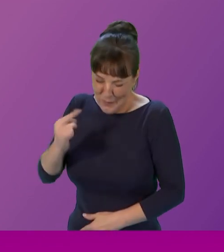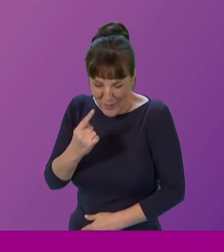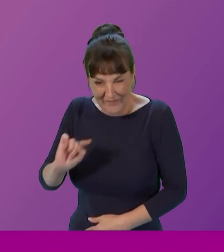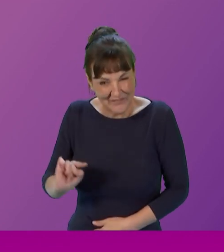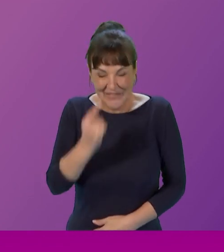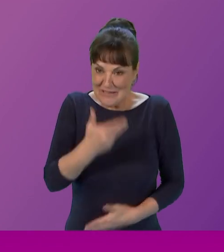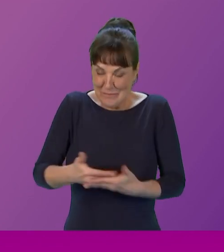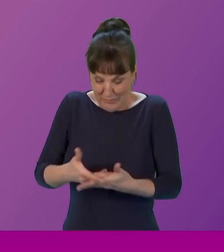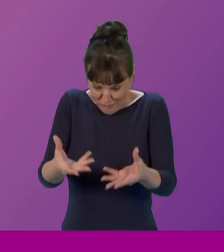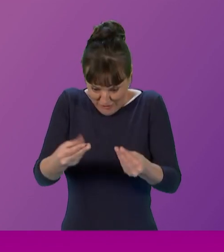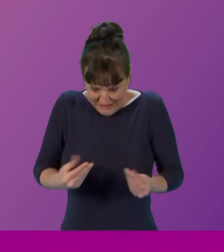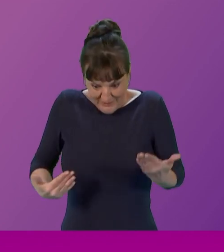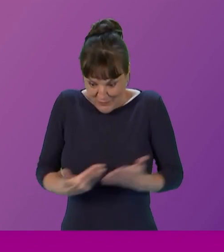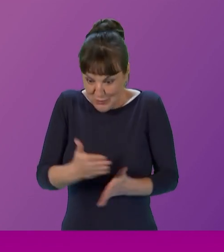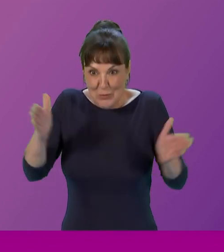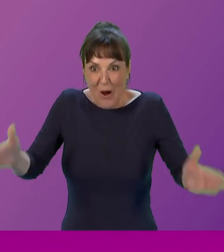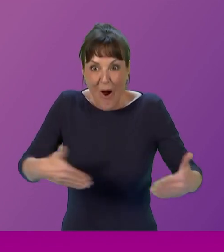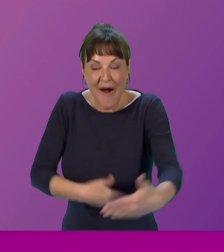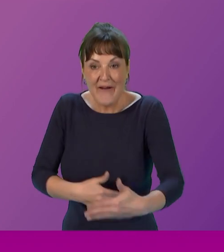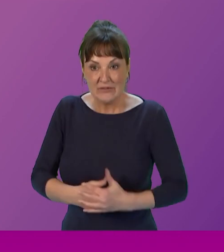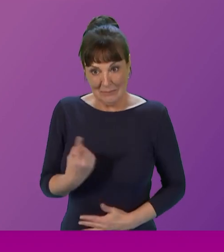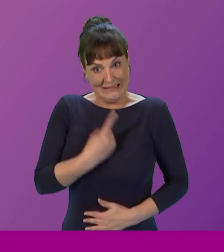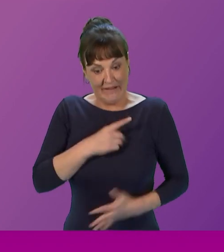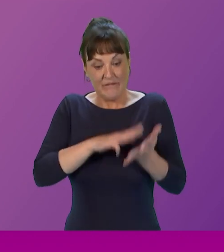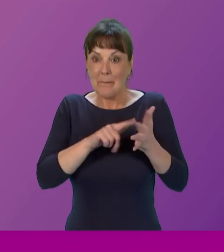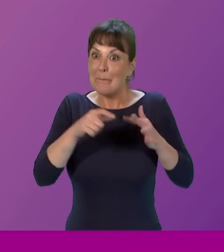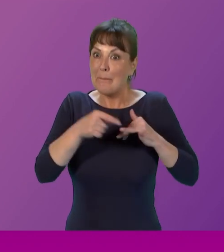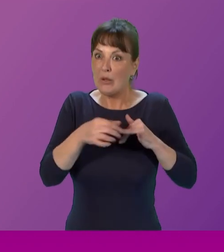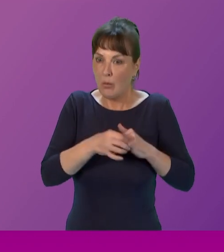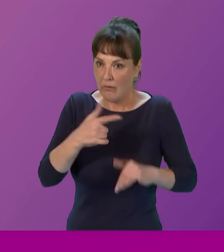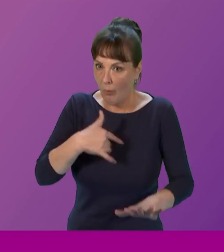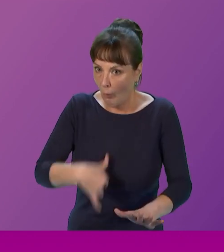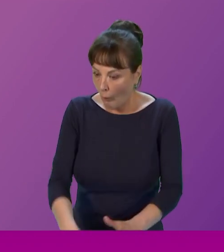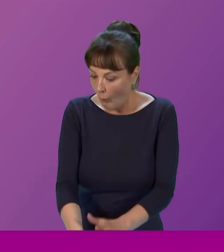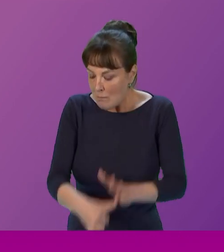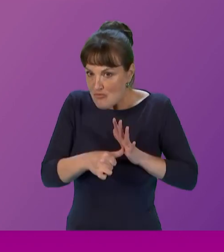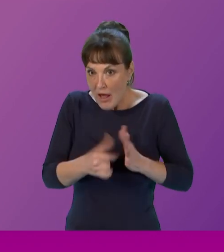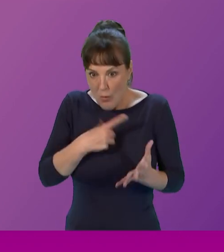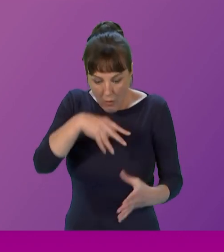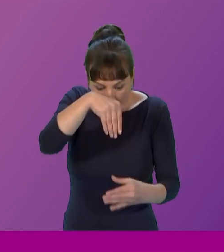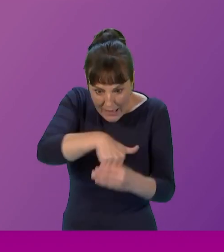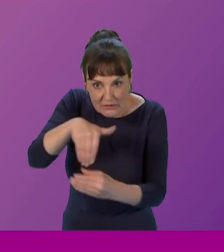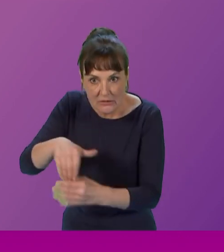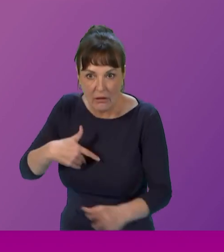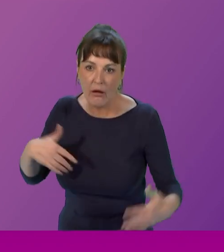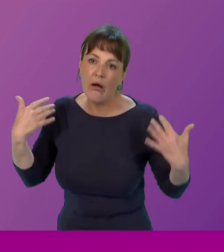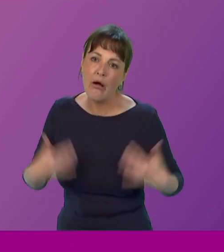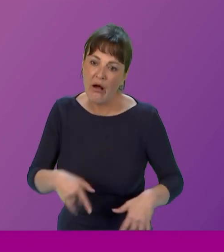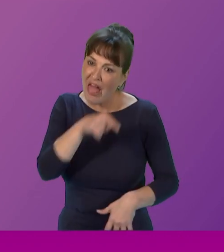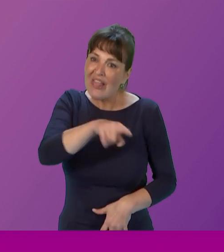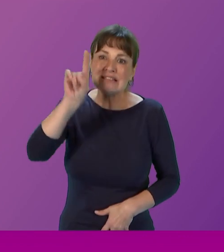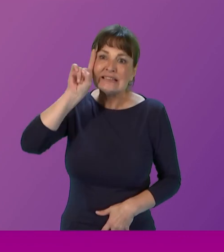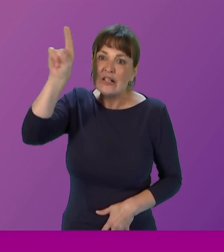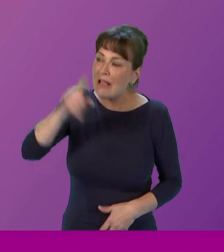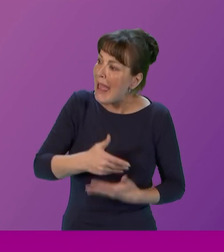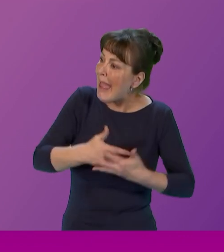receive this baby box and i as a midwife was most impressed with the contents of this so this initiative was delivered to every